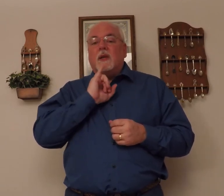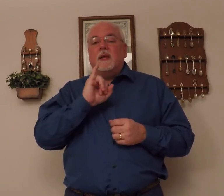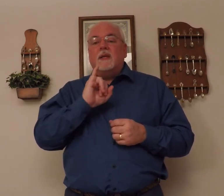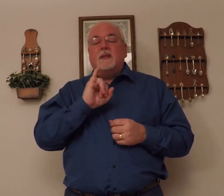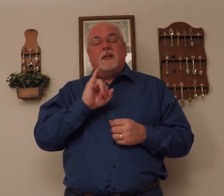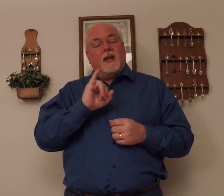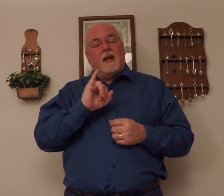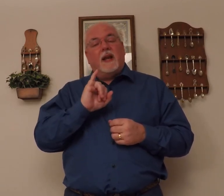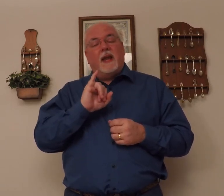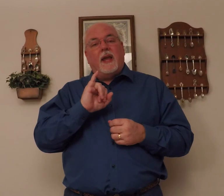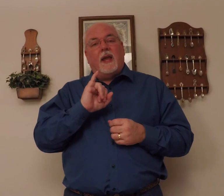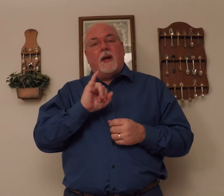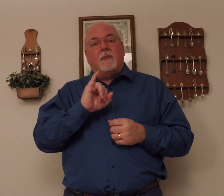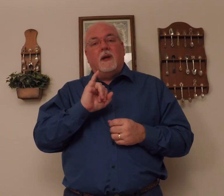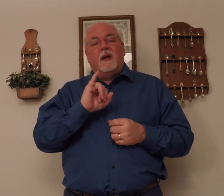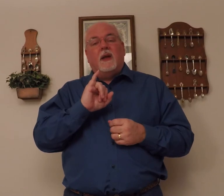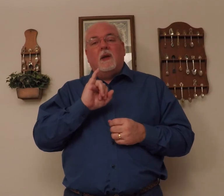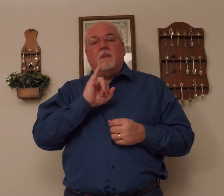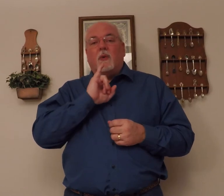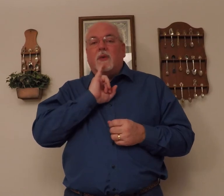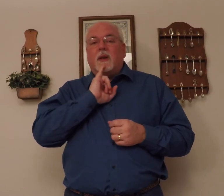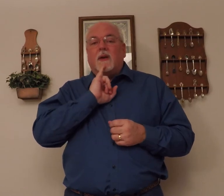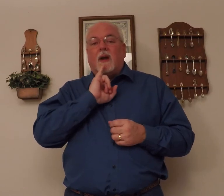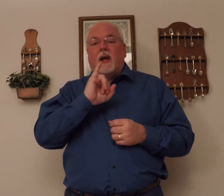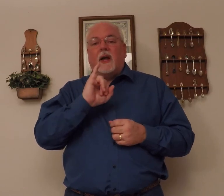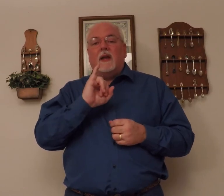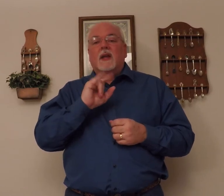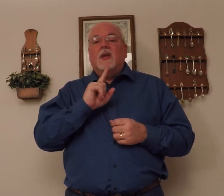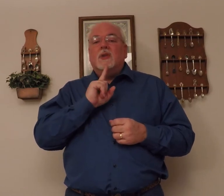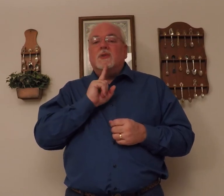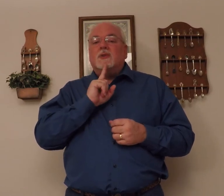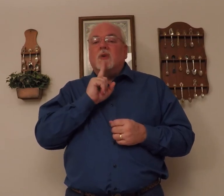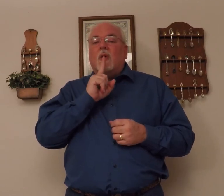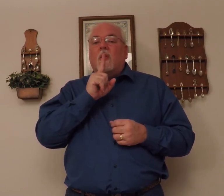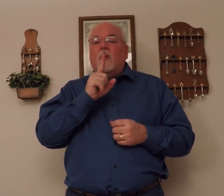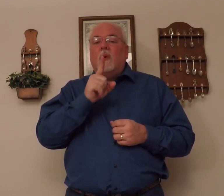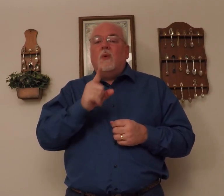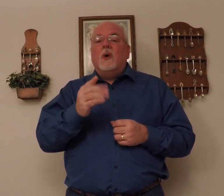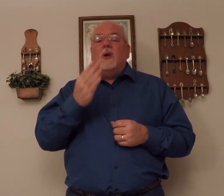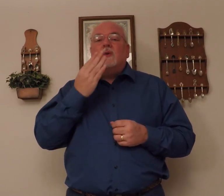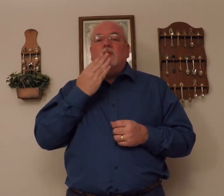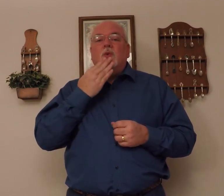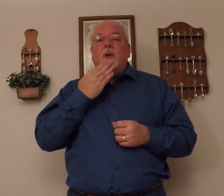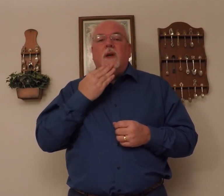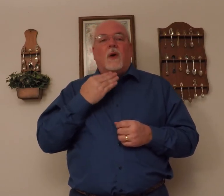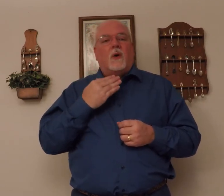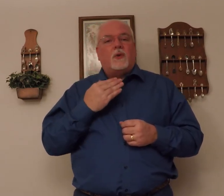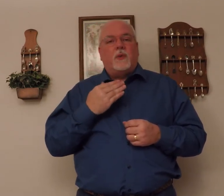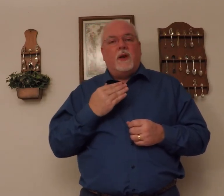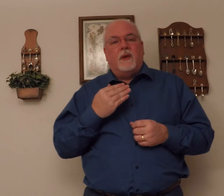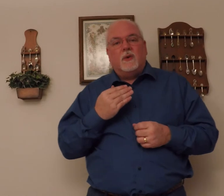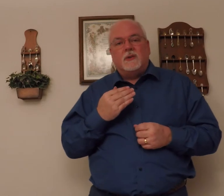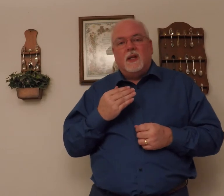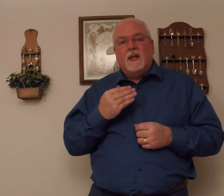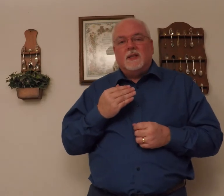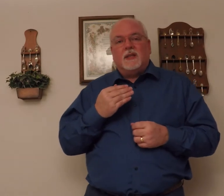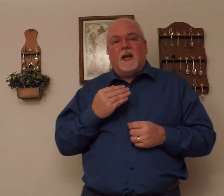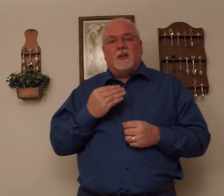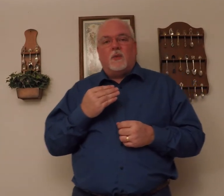is, kind of like am, but with letter I, so sweet. All three of those signs are